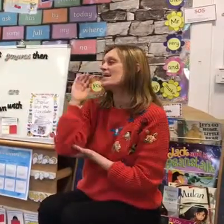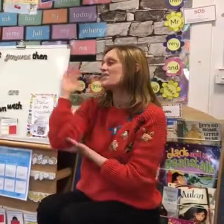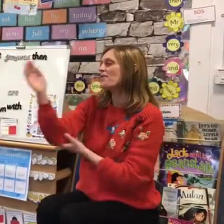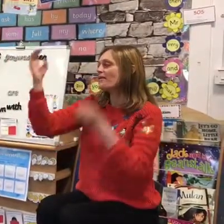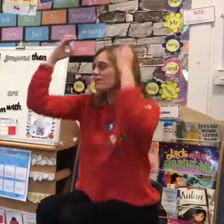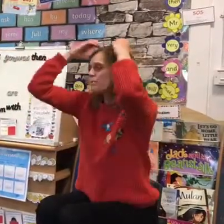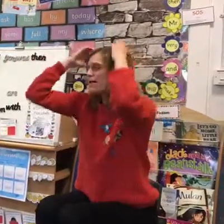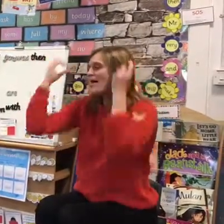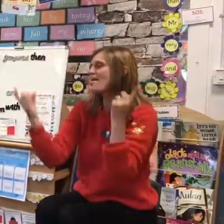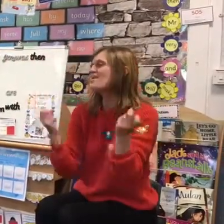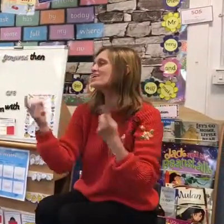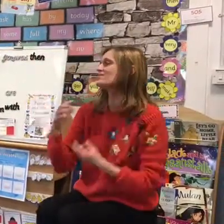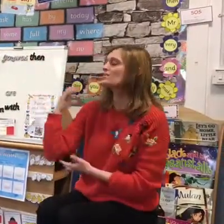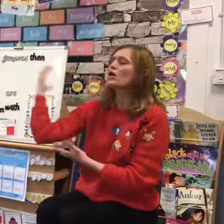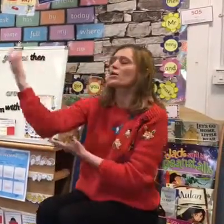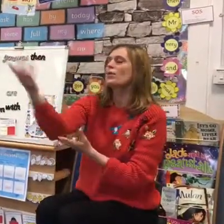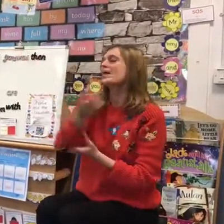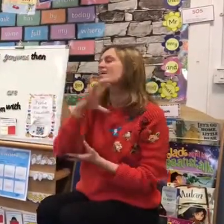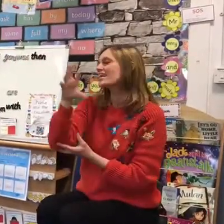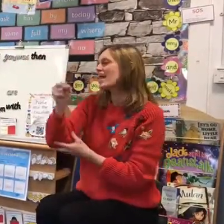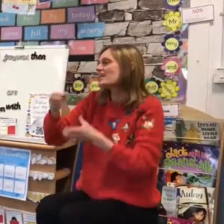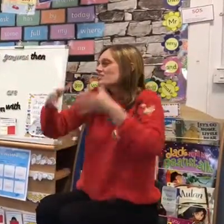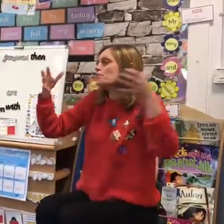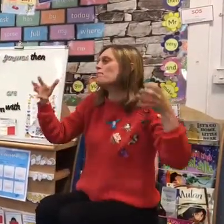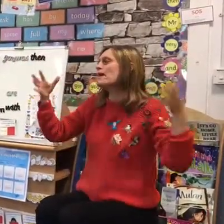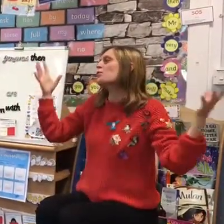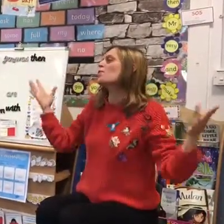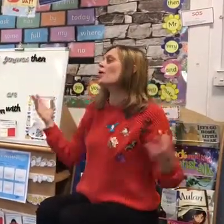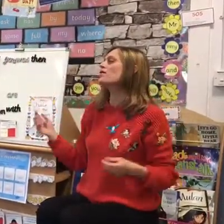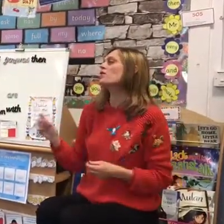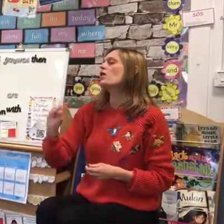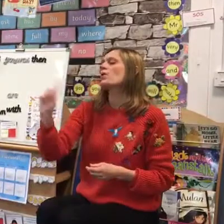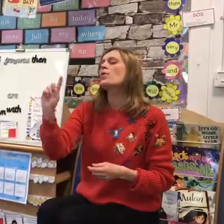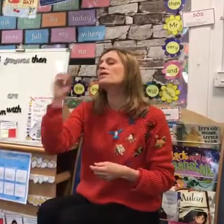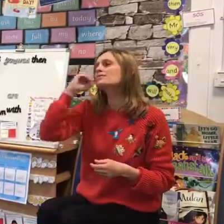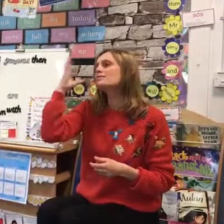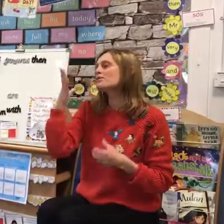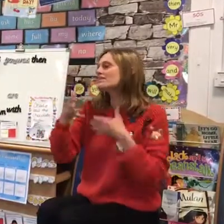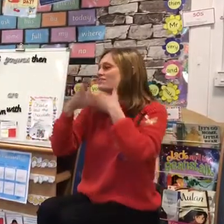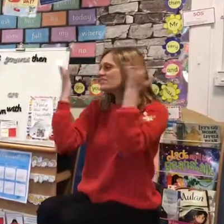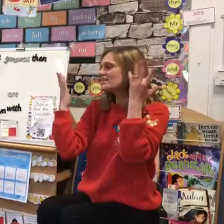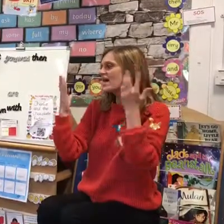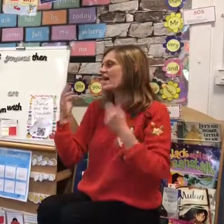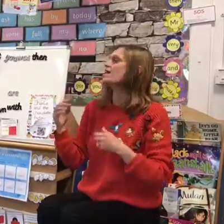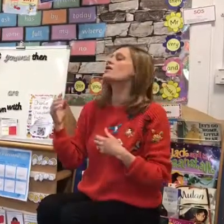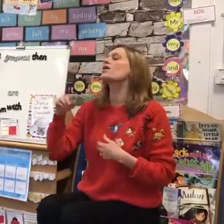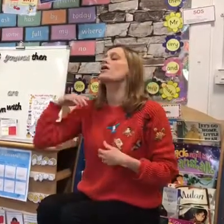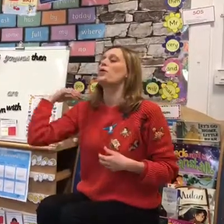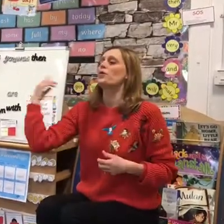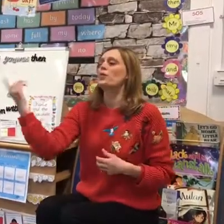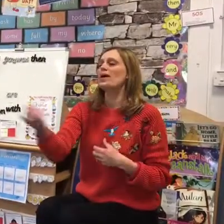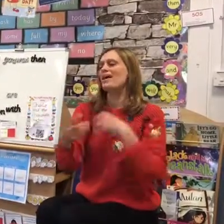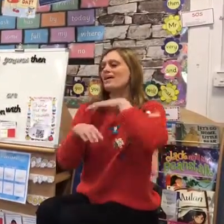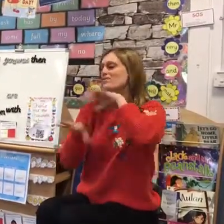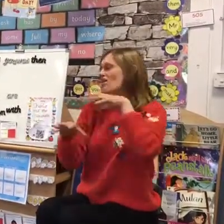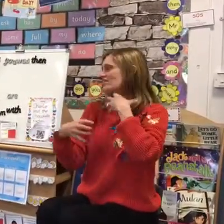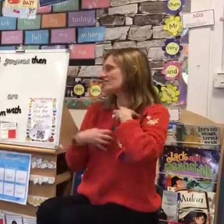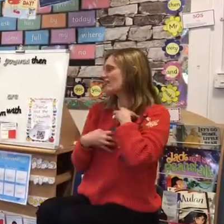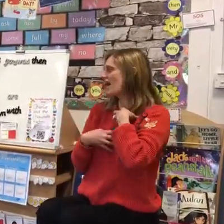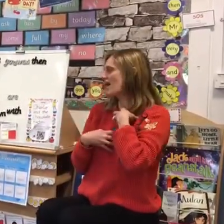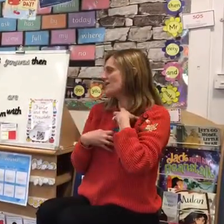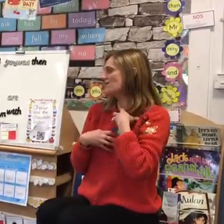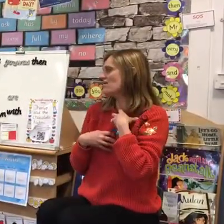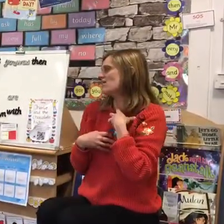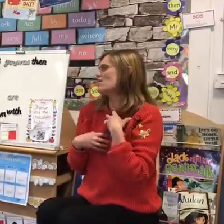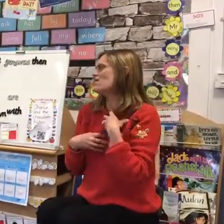We're going on a bear hunt. We're going to catch a big one. What a beautiful day. We're not